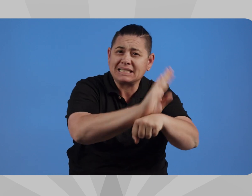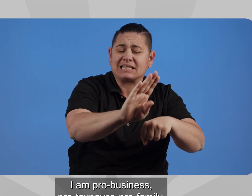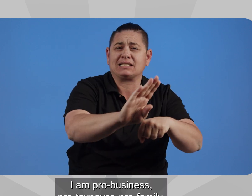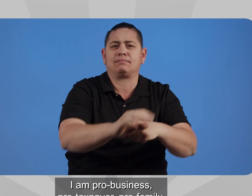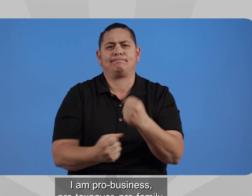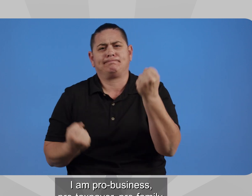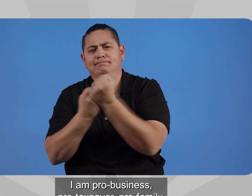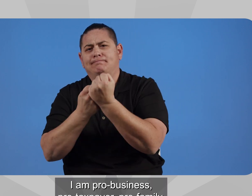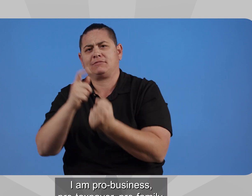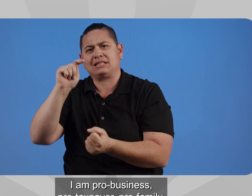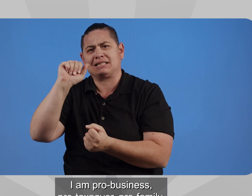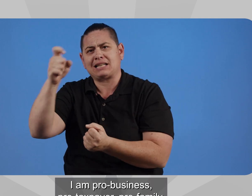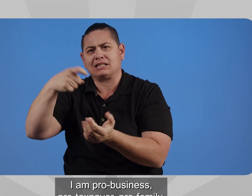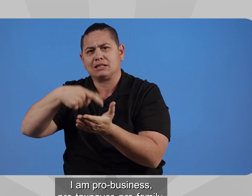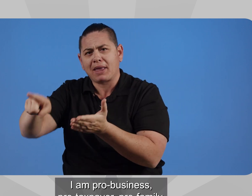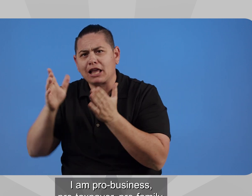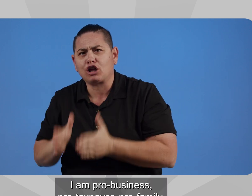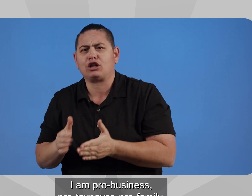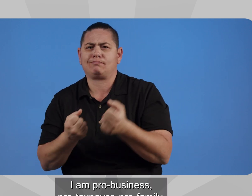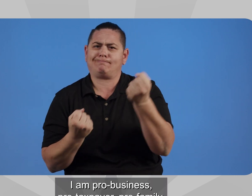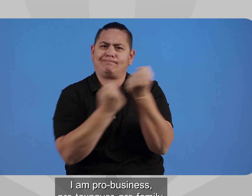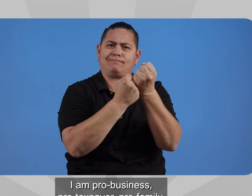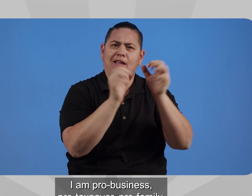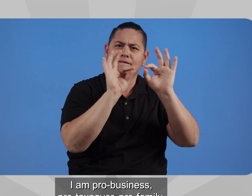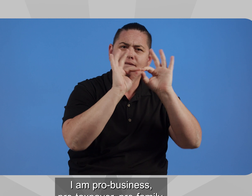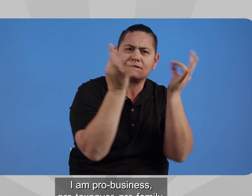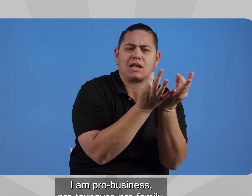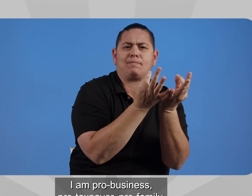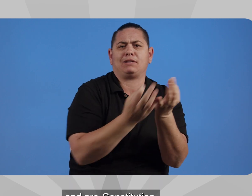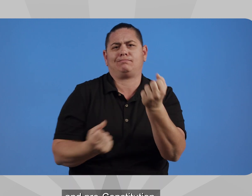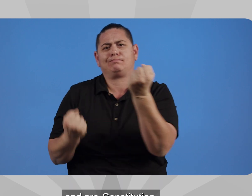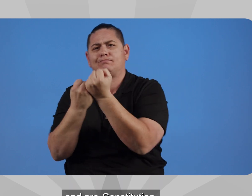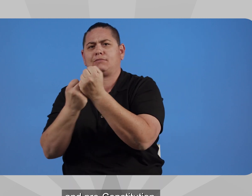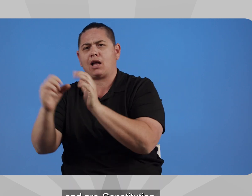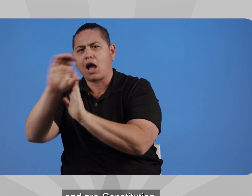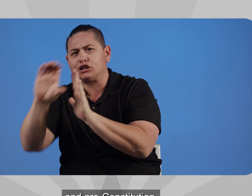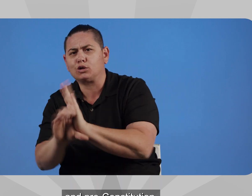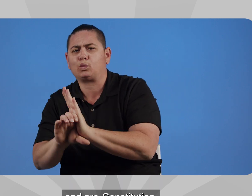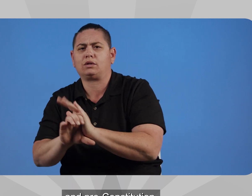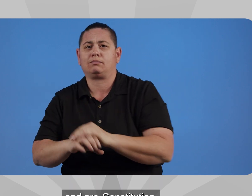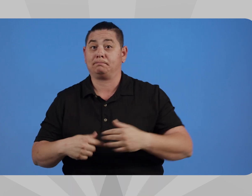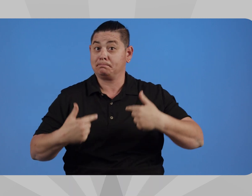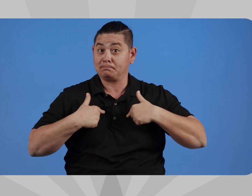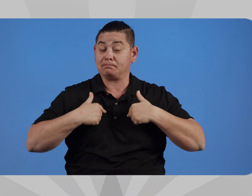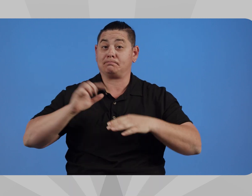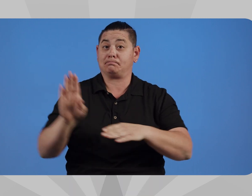I am pro-business, pro-taxpayer, pro-family, and pro- constitution.